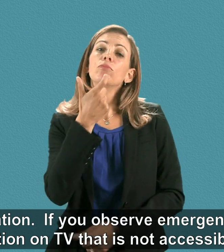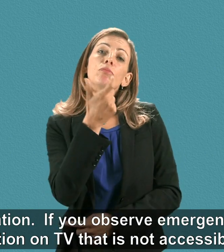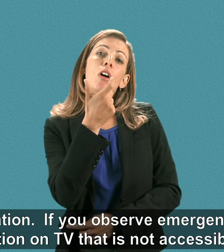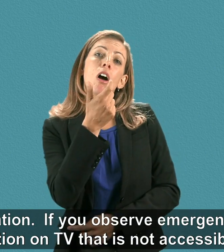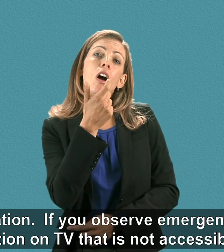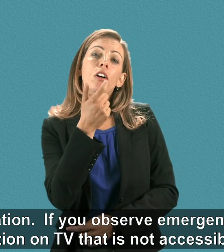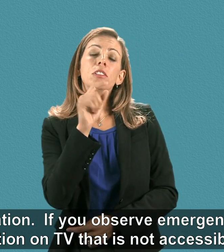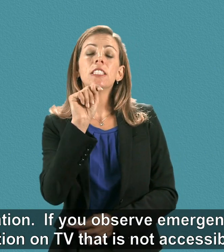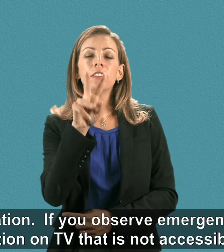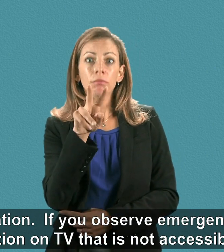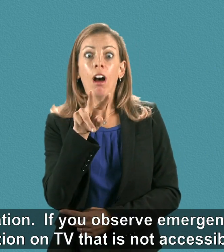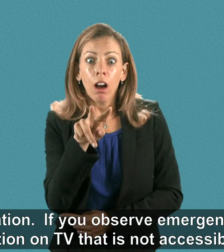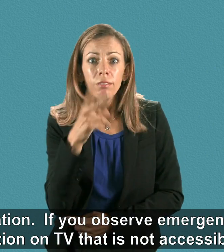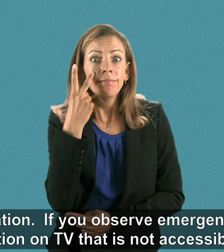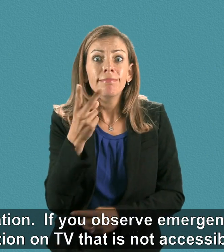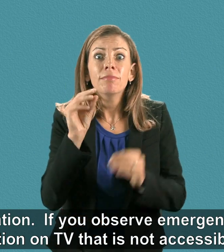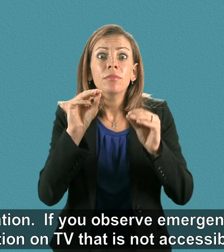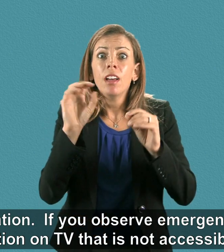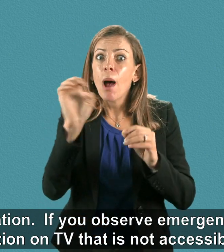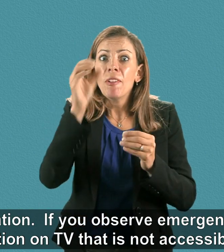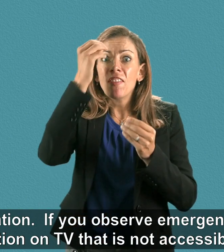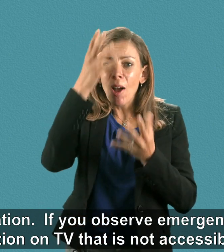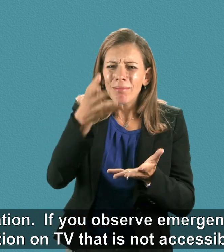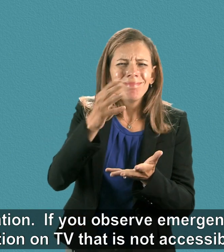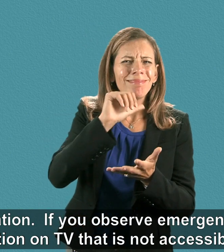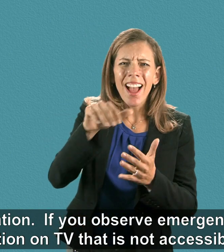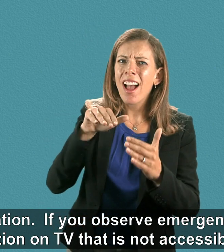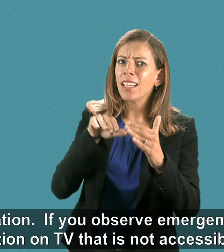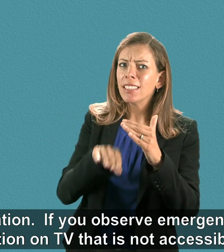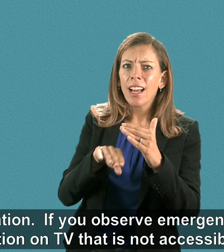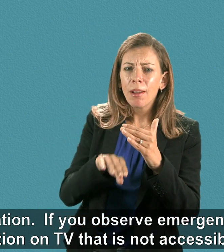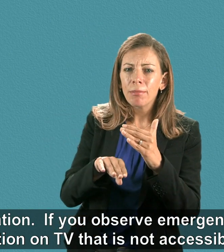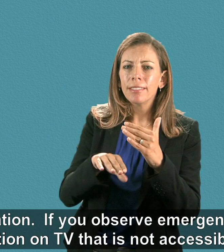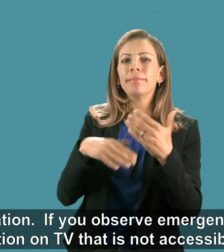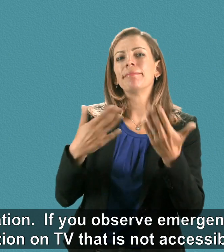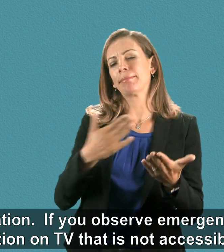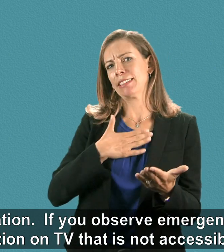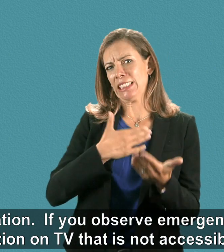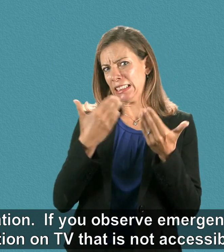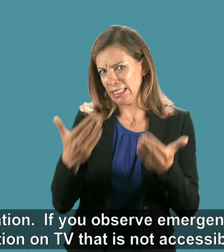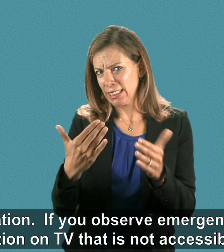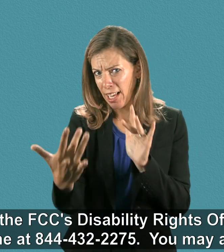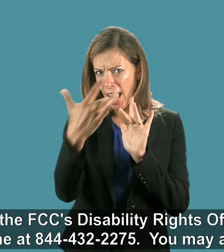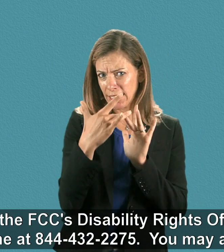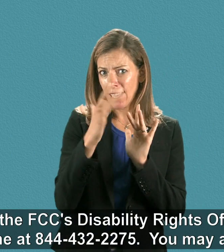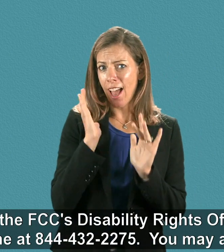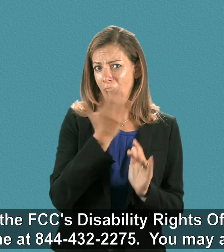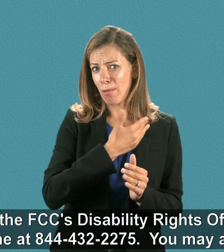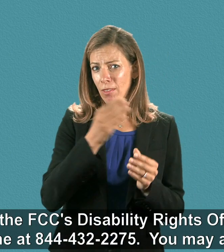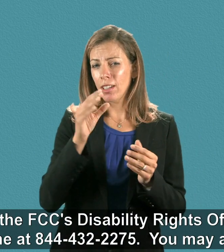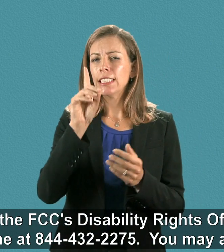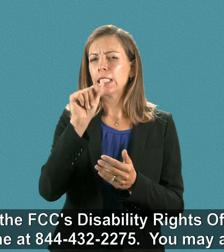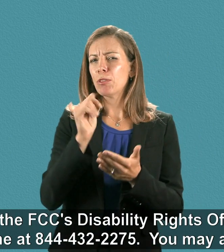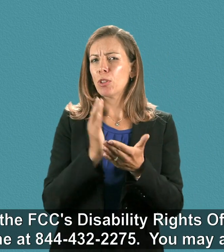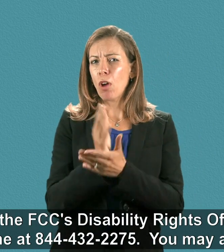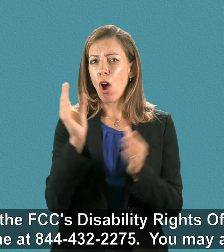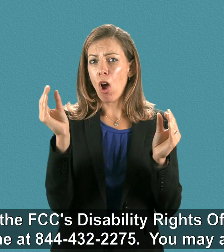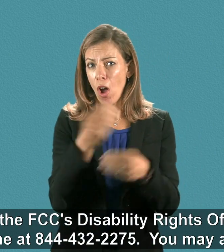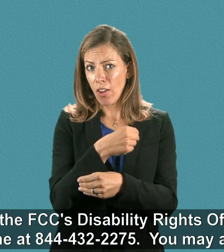If you observe emergency information on TV that is not accessible, please contact the FCC's Disability Rights